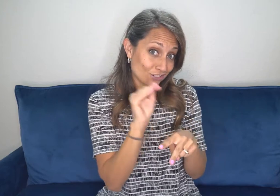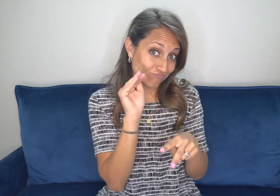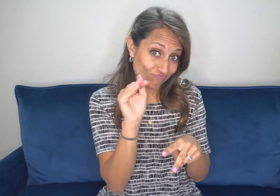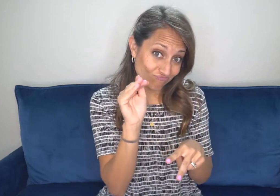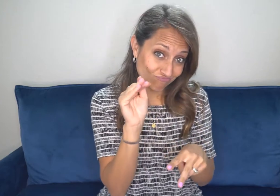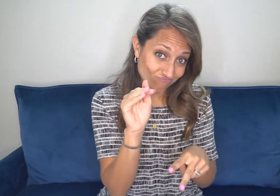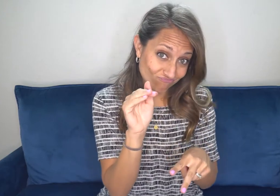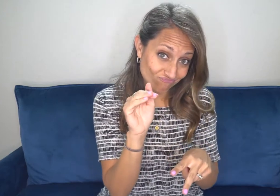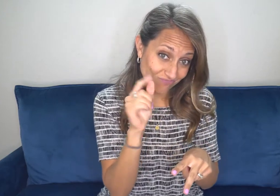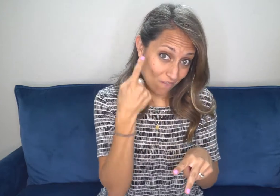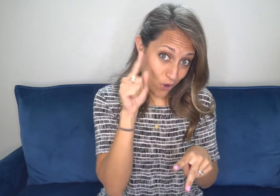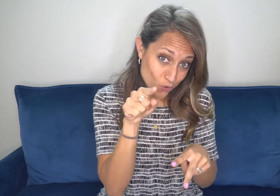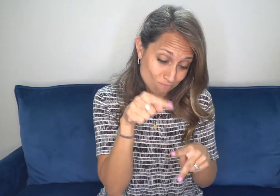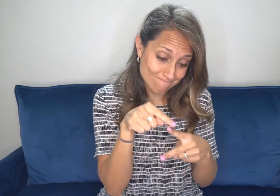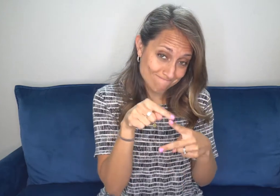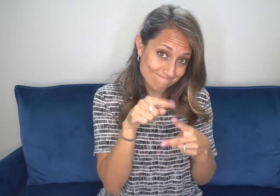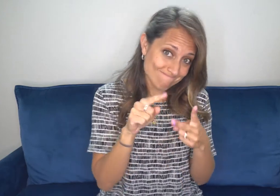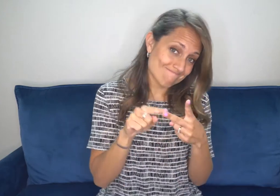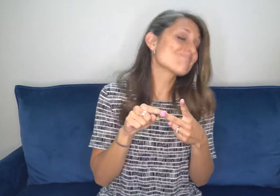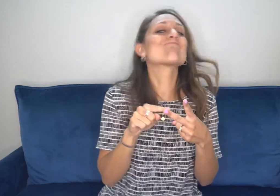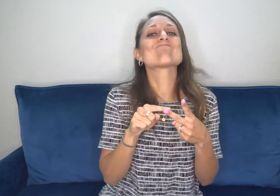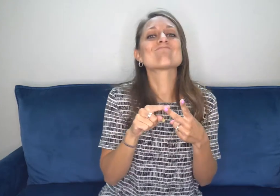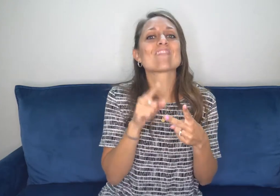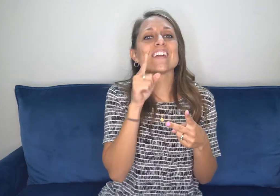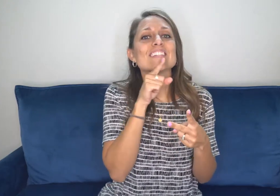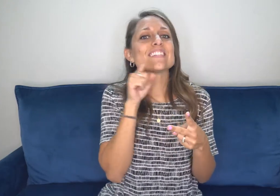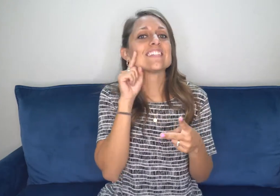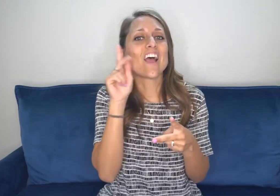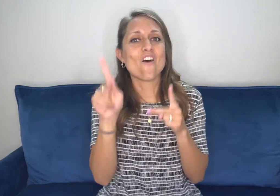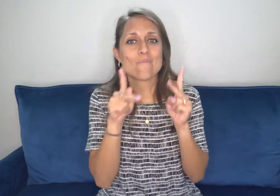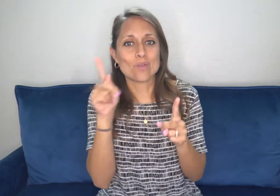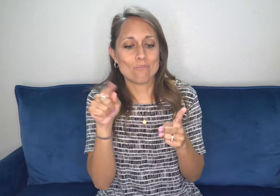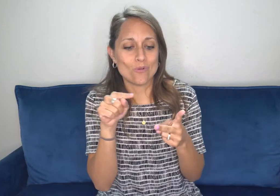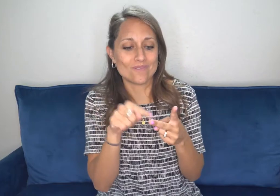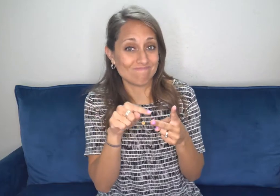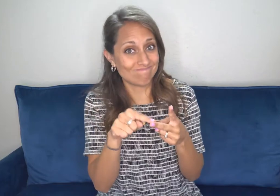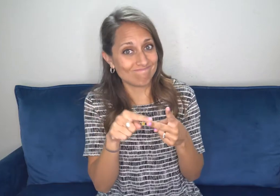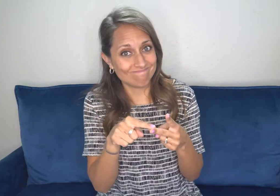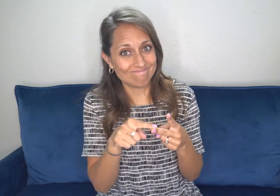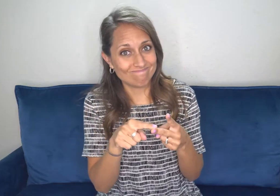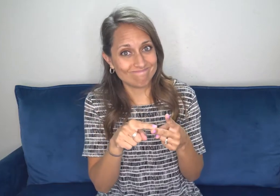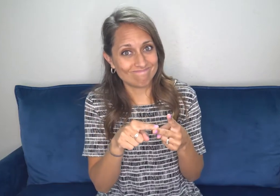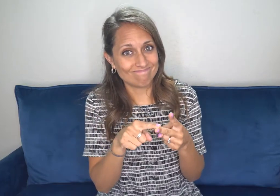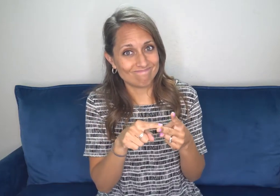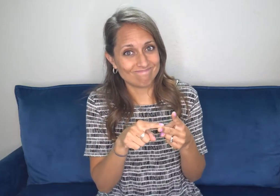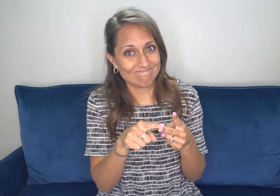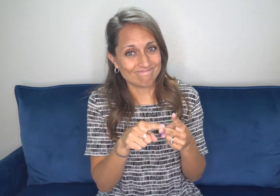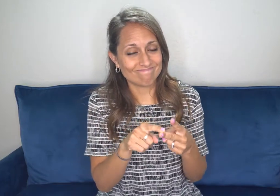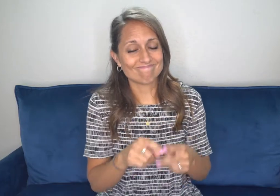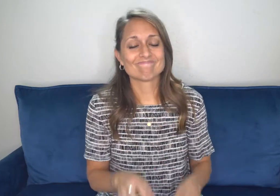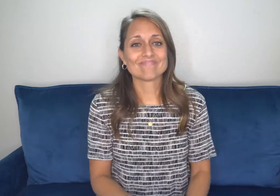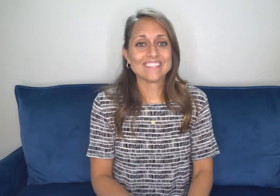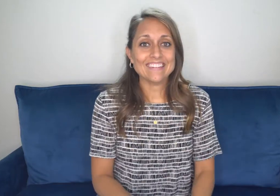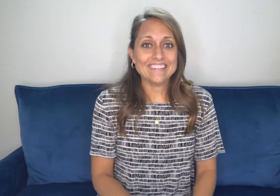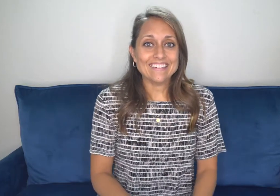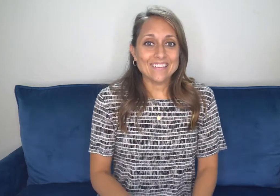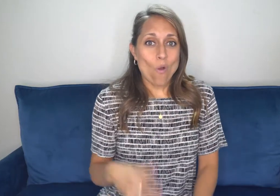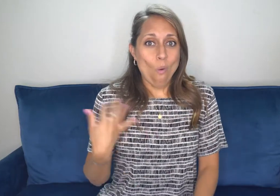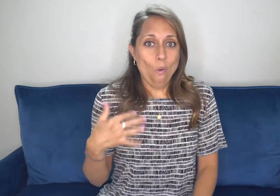you. The second is for deaf individuals. So it's going to be two